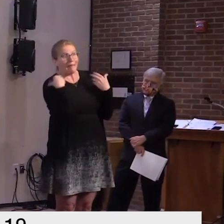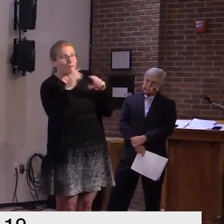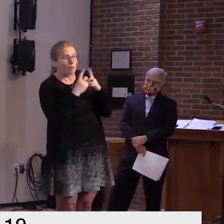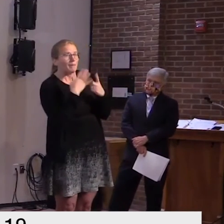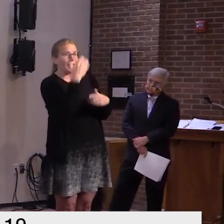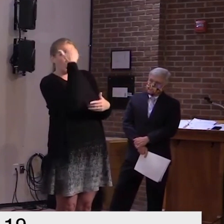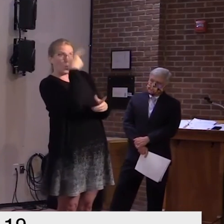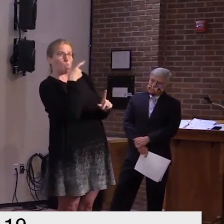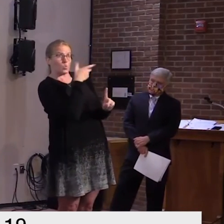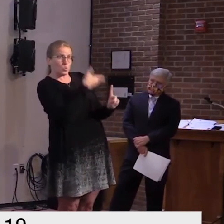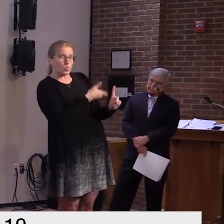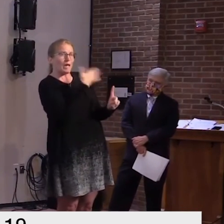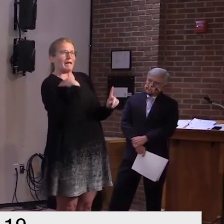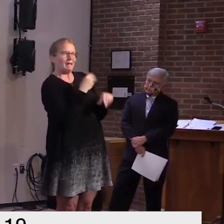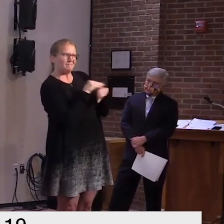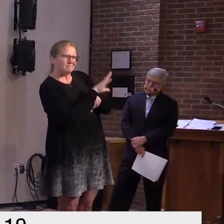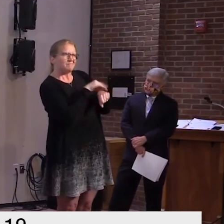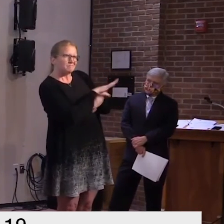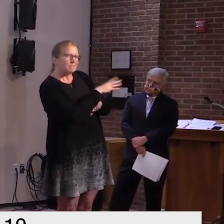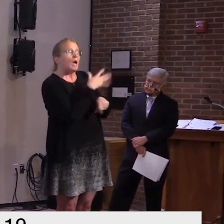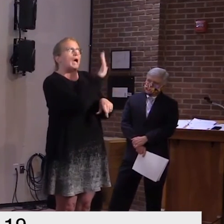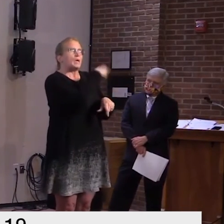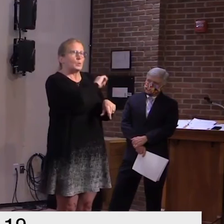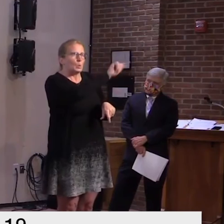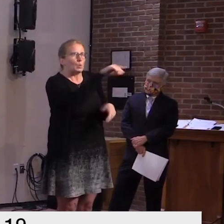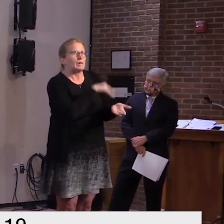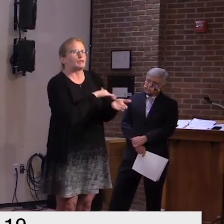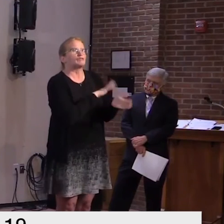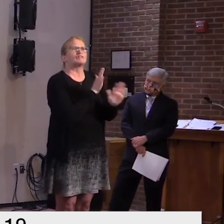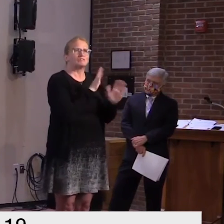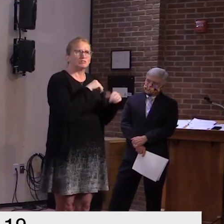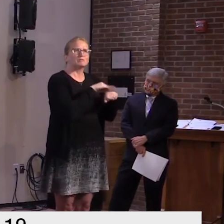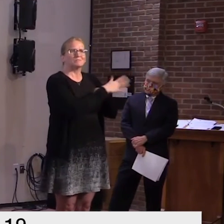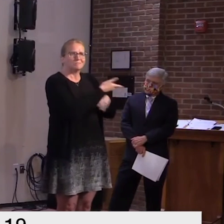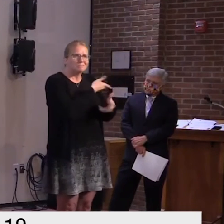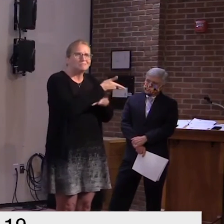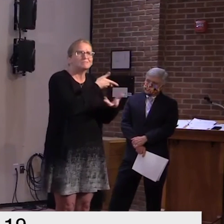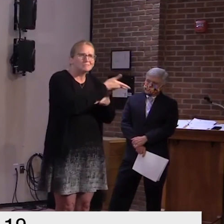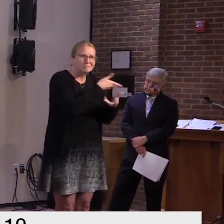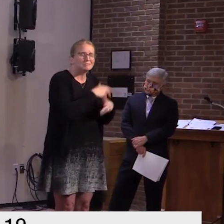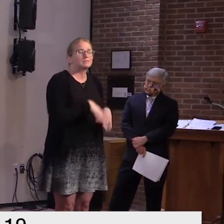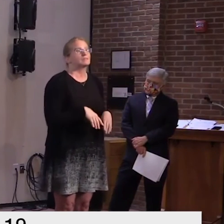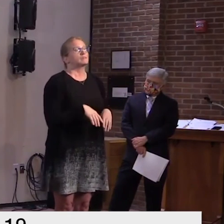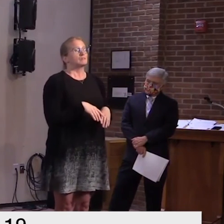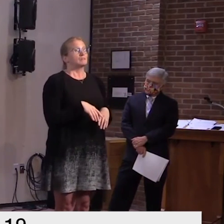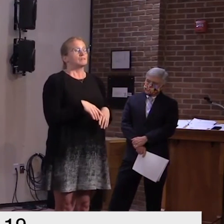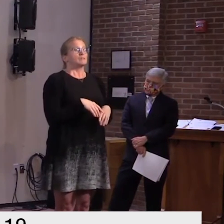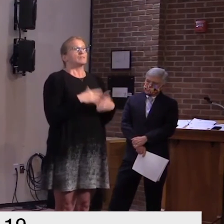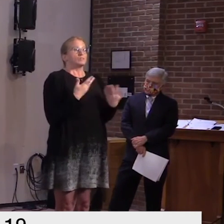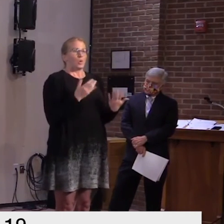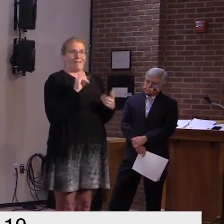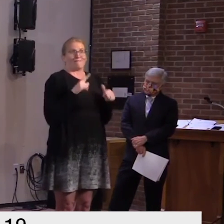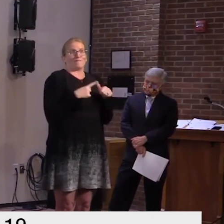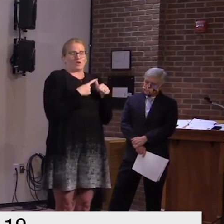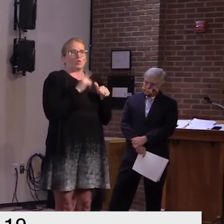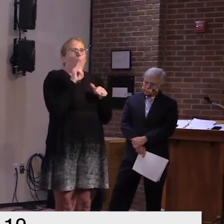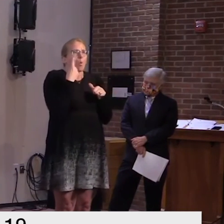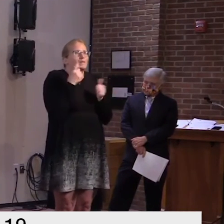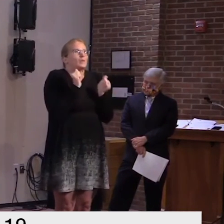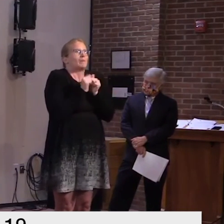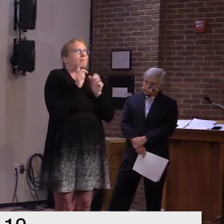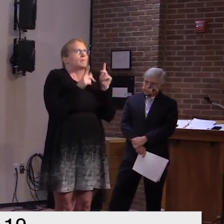that's been expanded to the pool of people who like contact trace people need to be